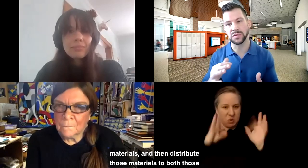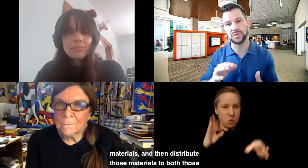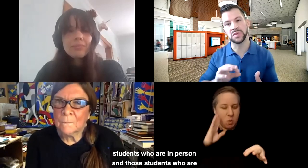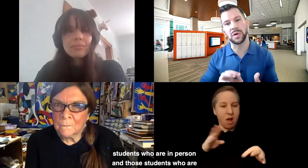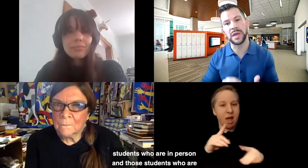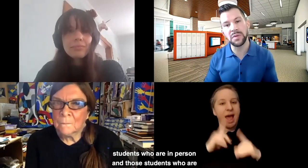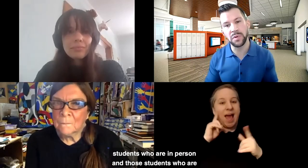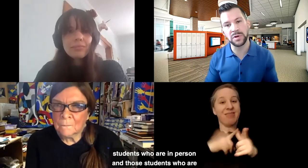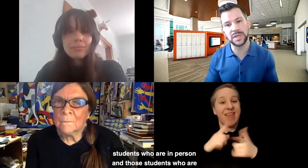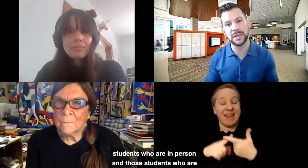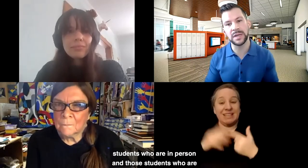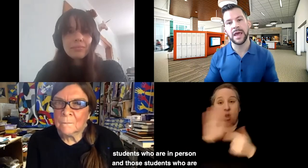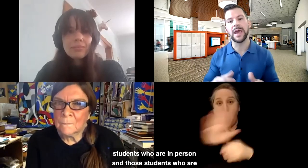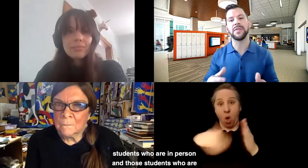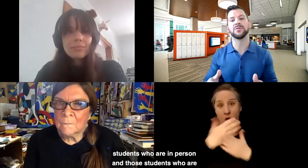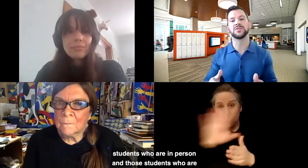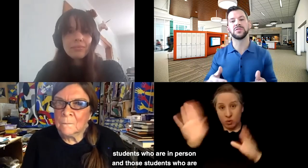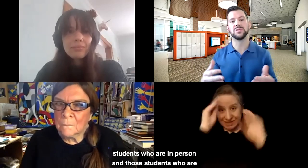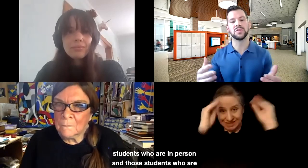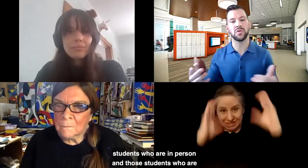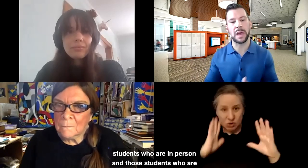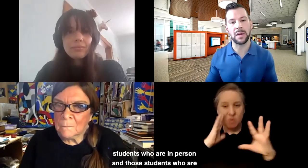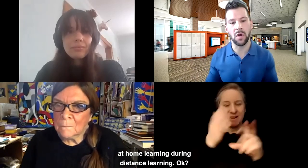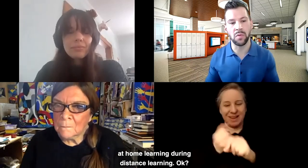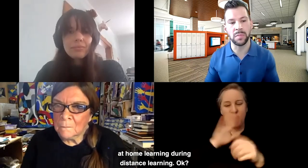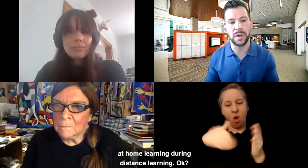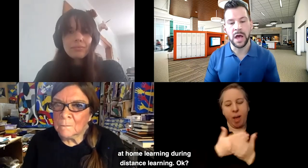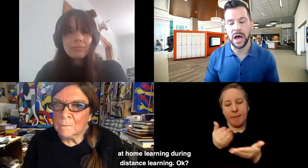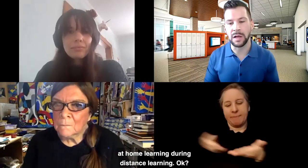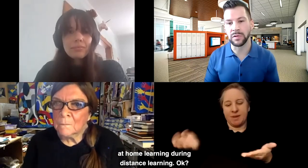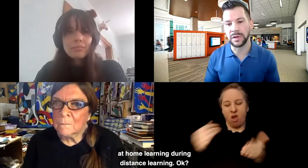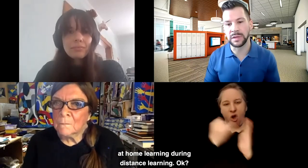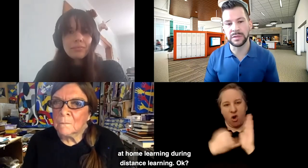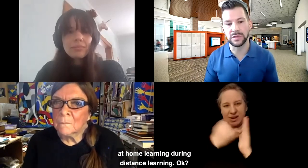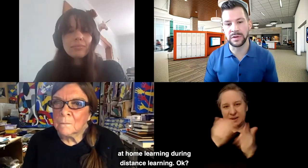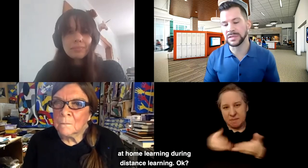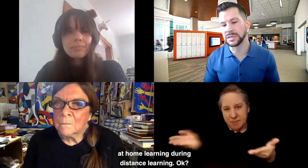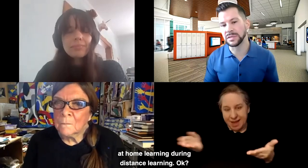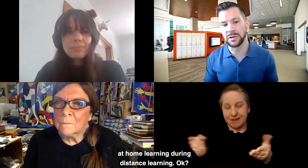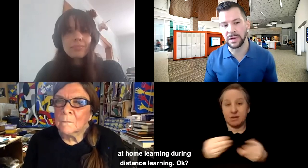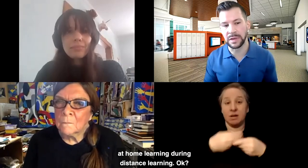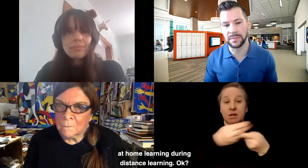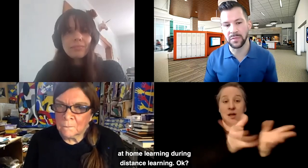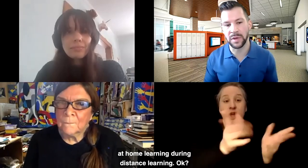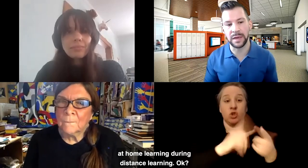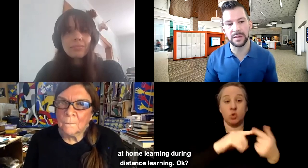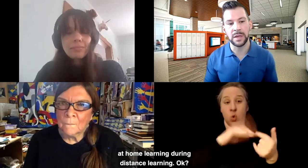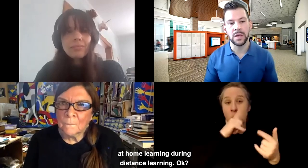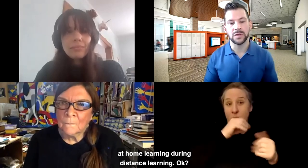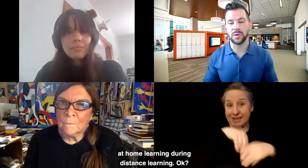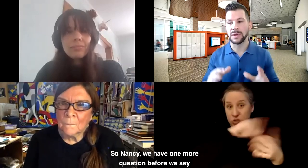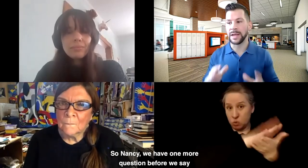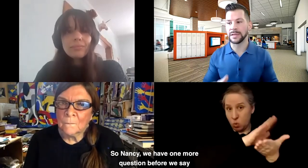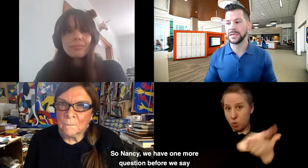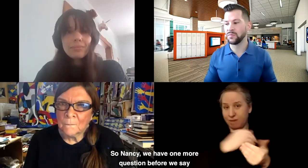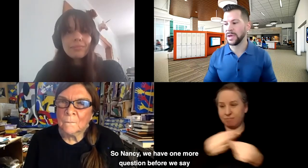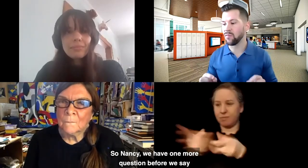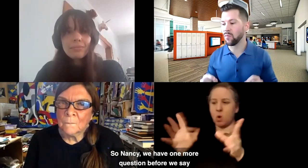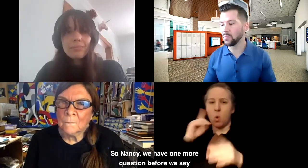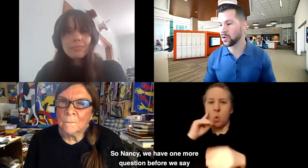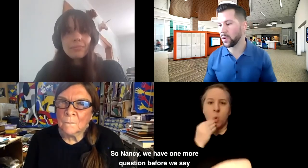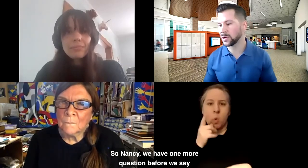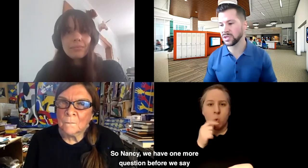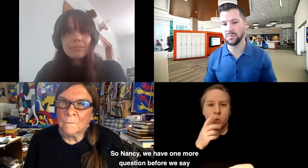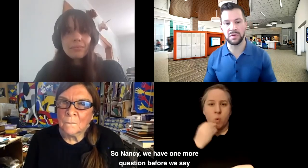to both those students who are in-person and those students who are at home, uh, learning during distance learning, okay? So, Nancy,